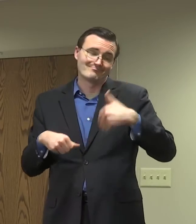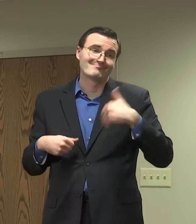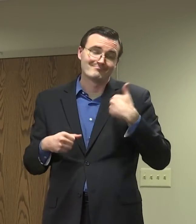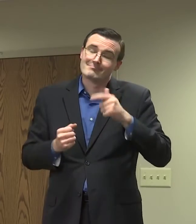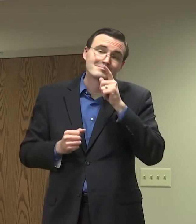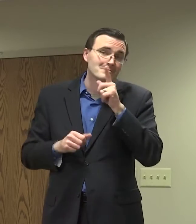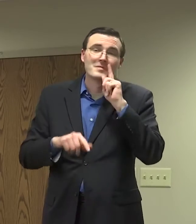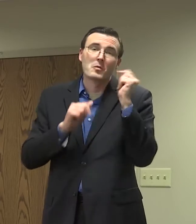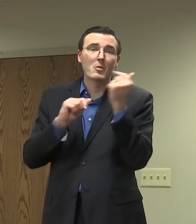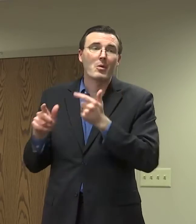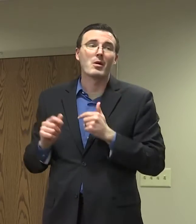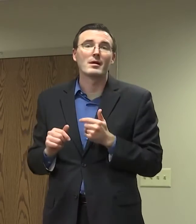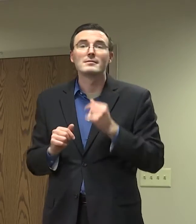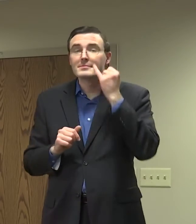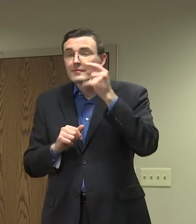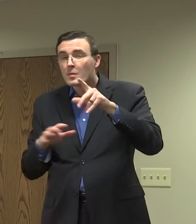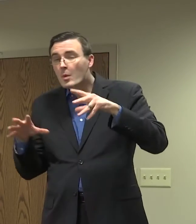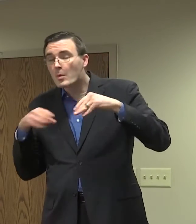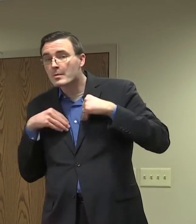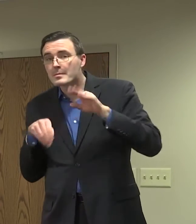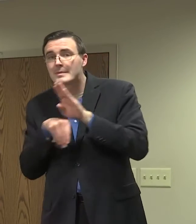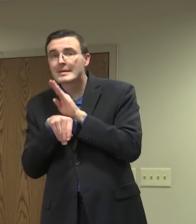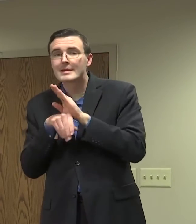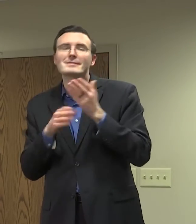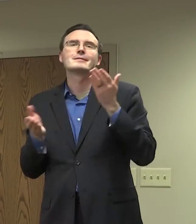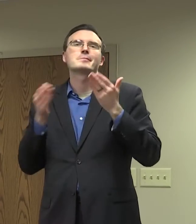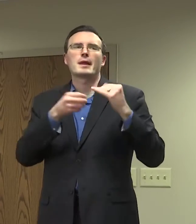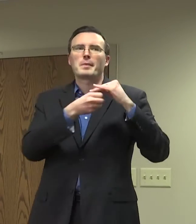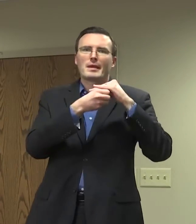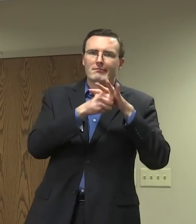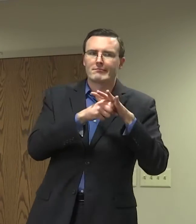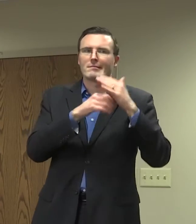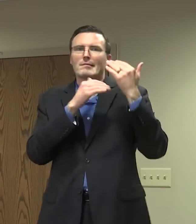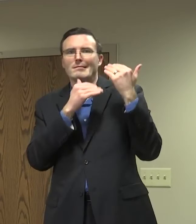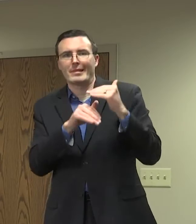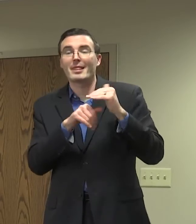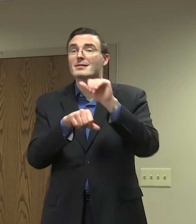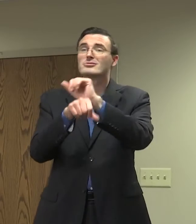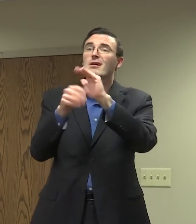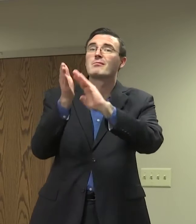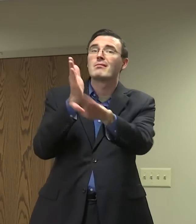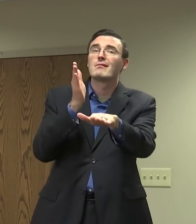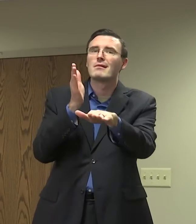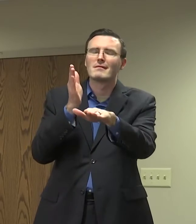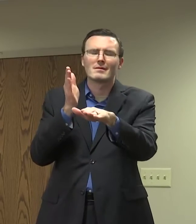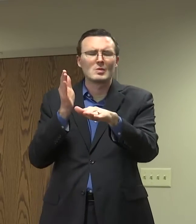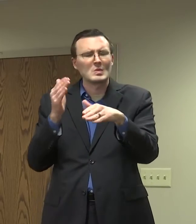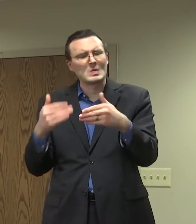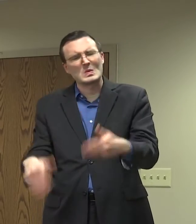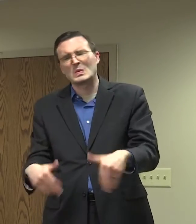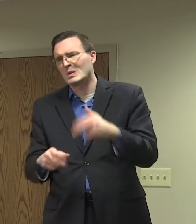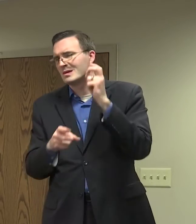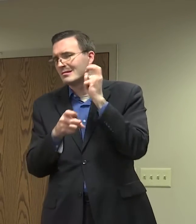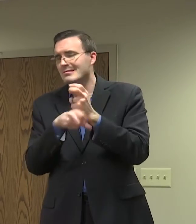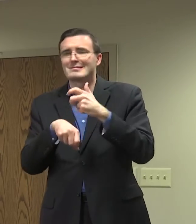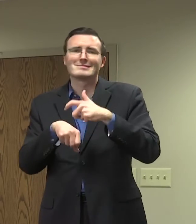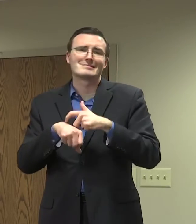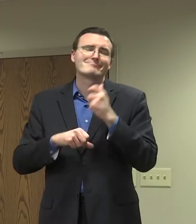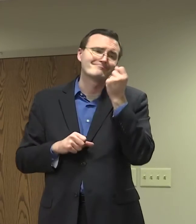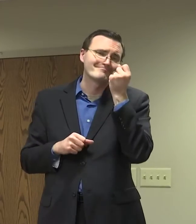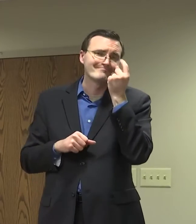you happen to be unemployed due to the pandemic and the mitigations, this is difficult on everyone. And